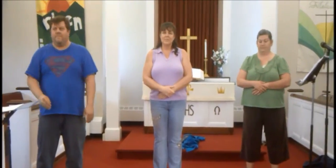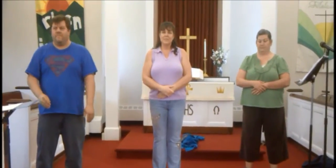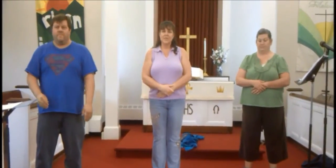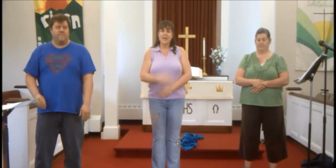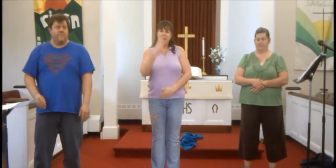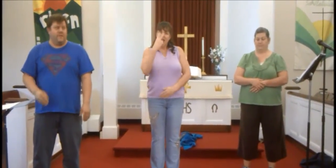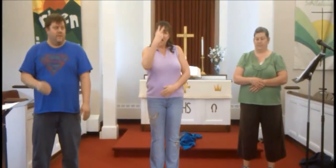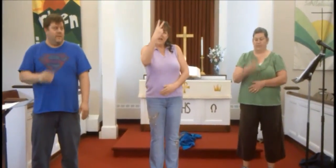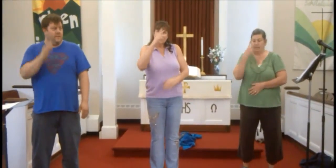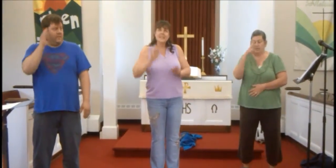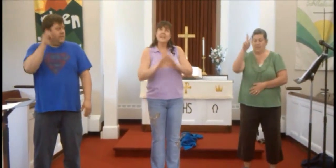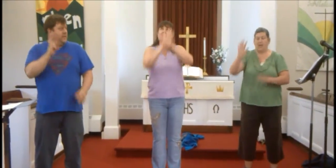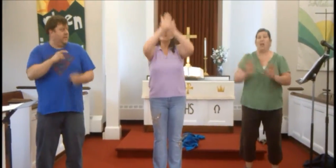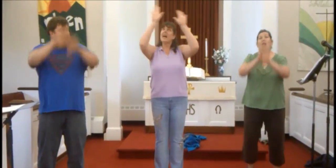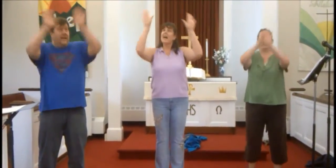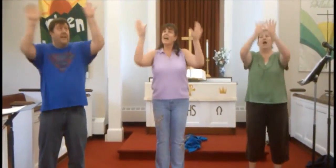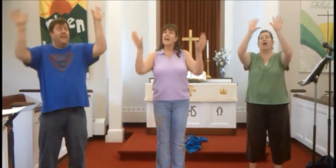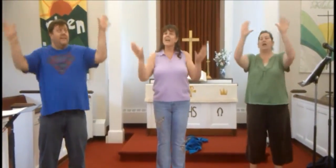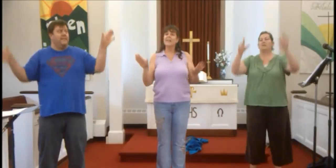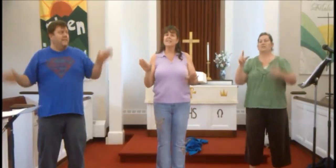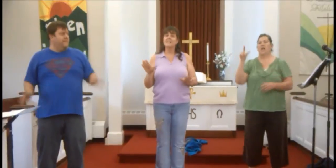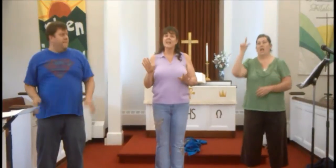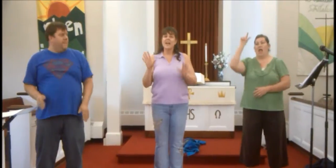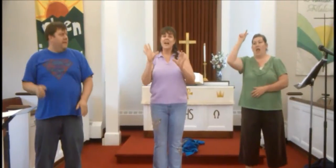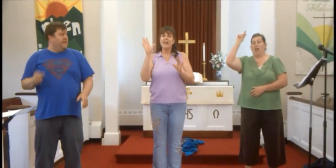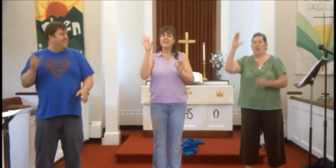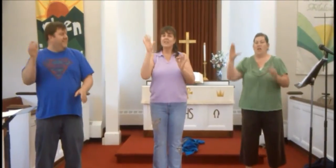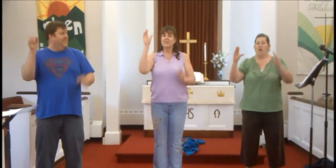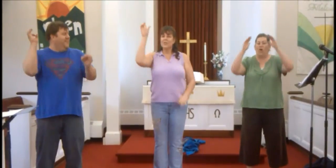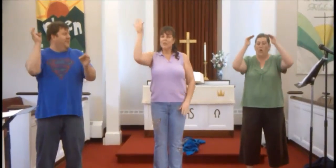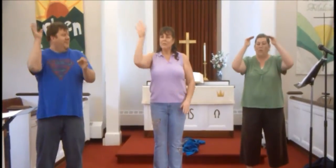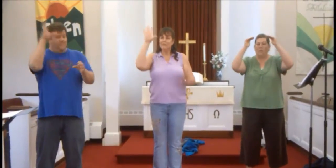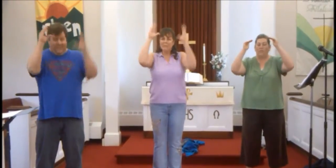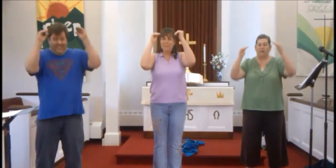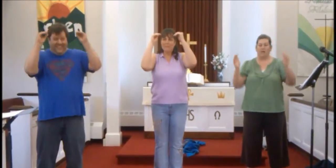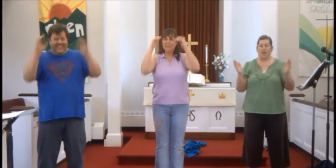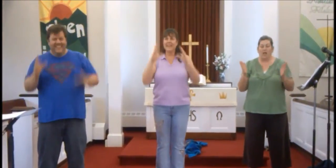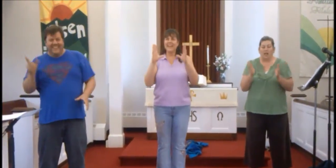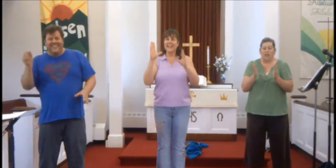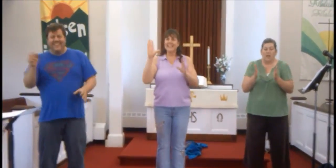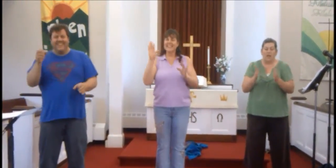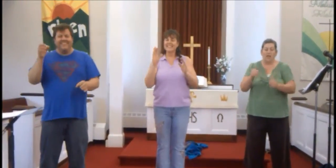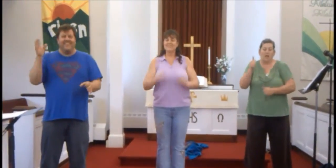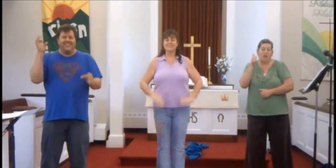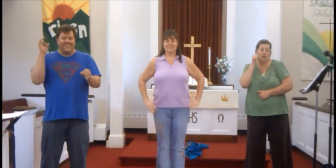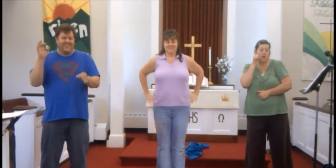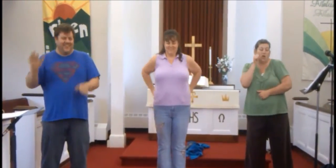I see a light, a little hole, and a little girl,